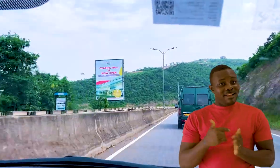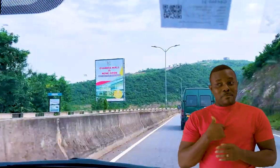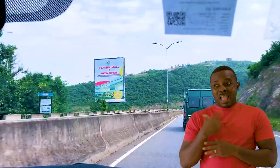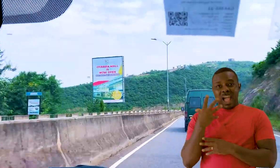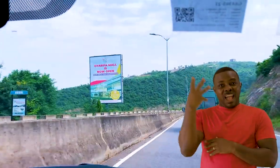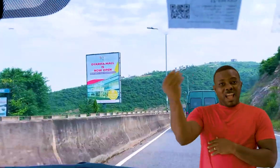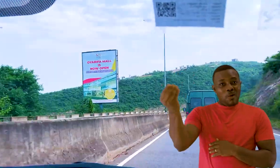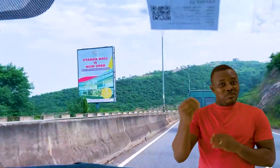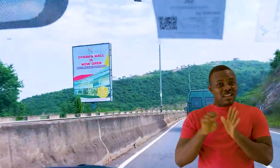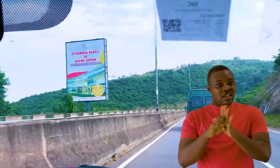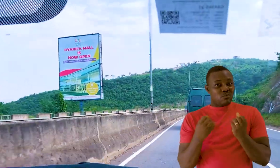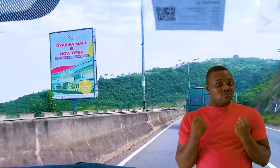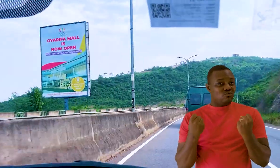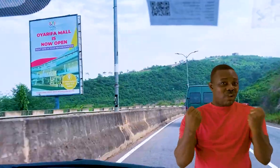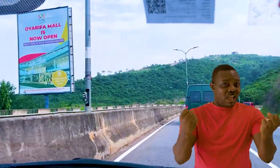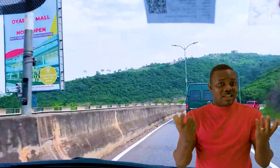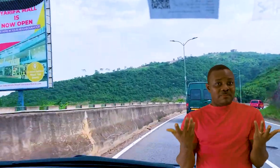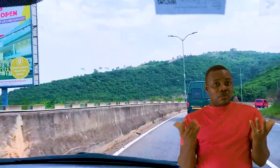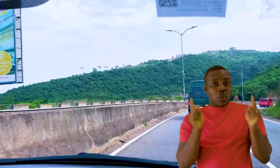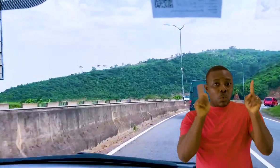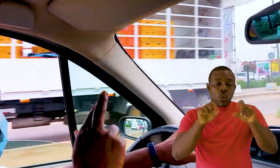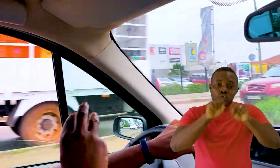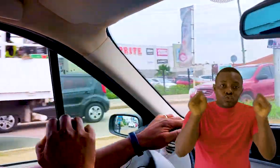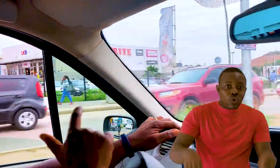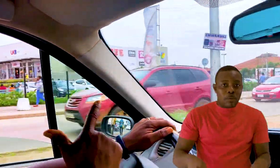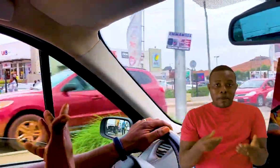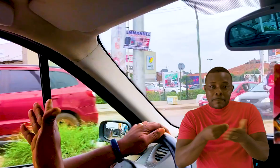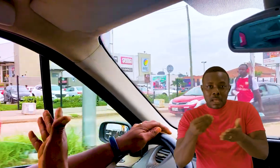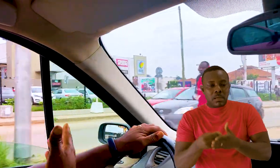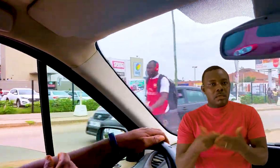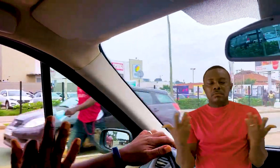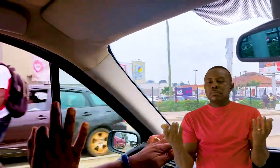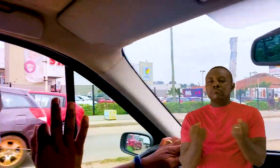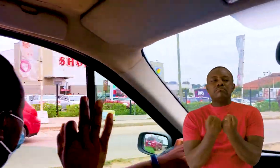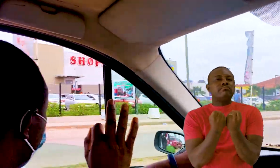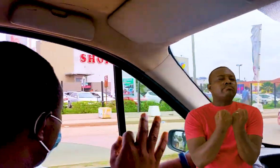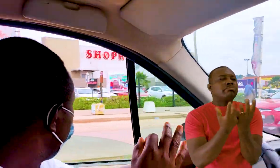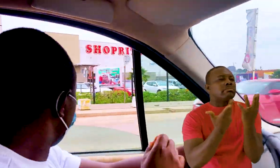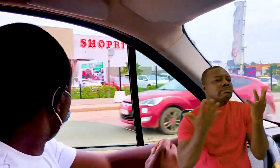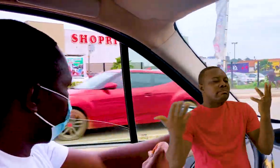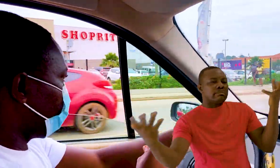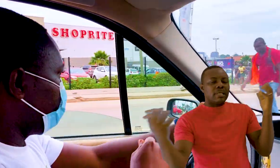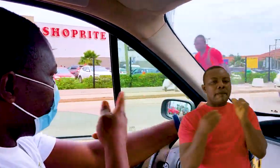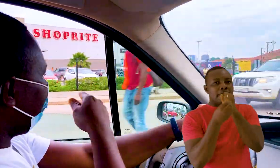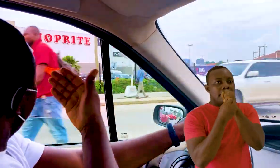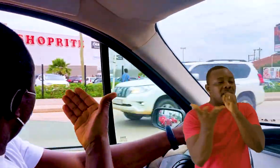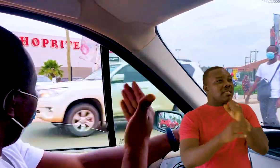Even when I go out, I'm driving in my car or go to the shop, there are so many media advertisements all over the place. How